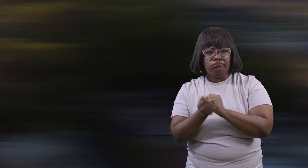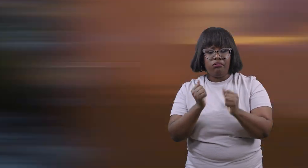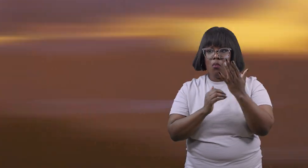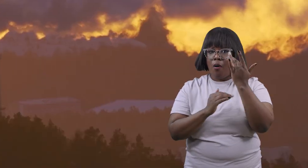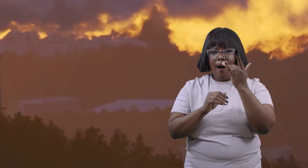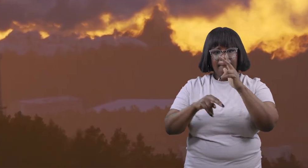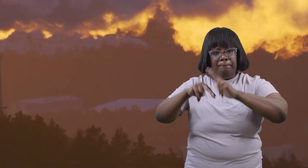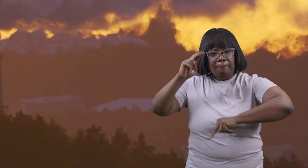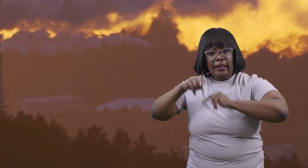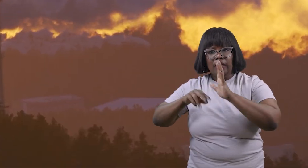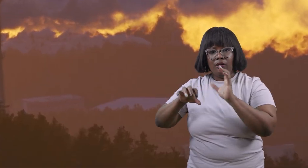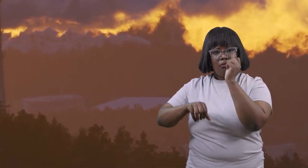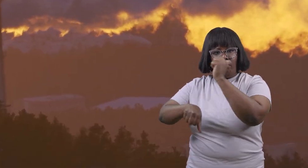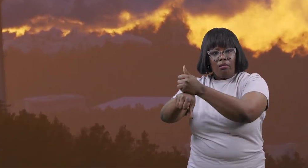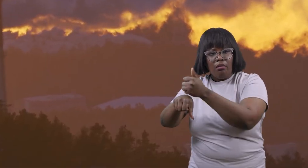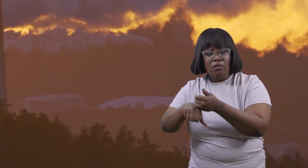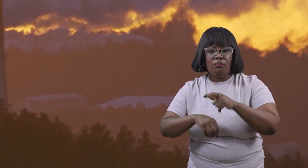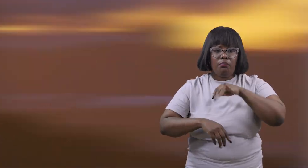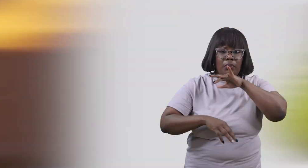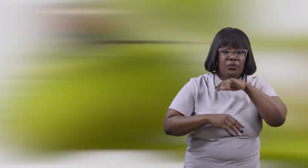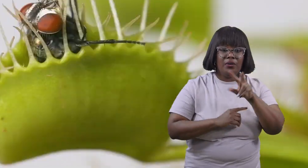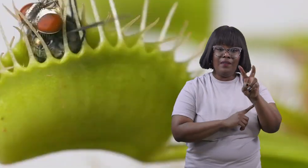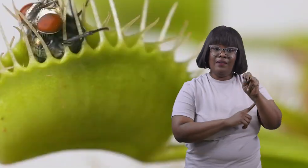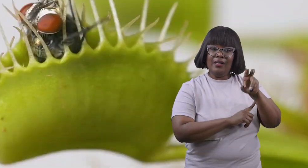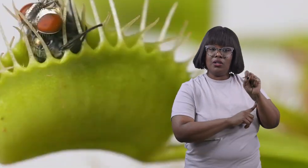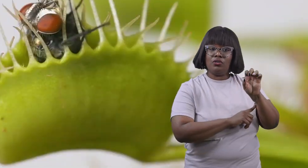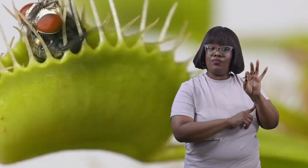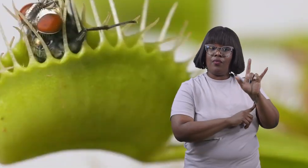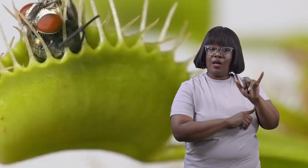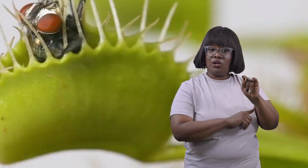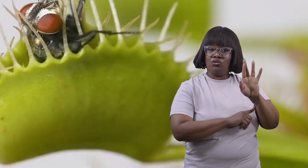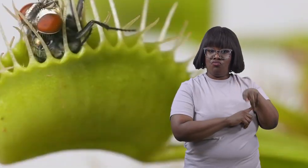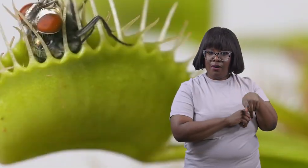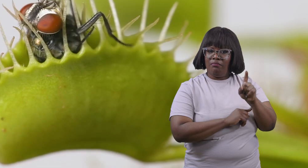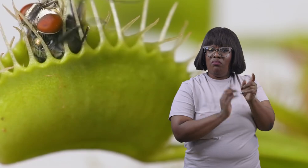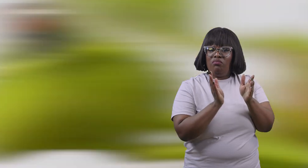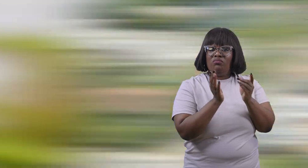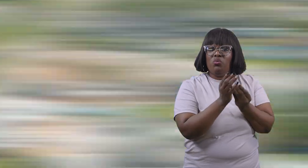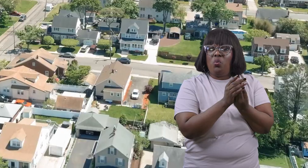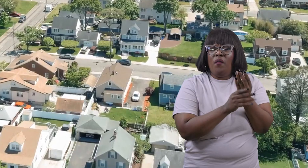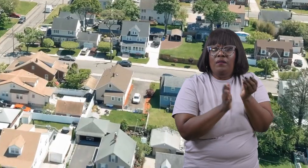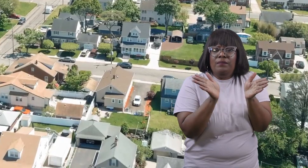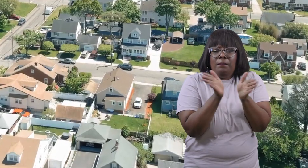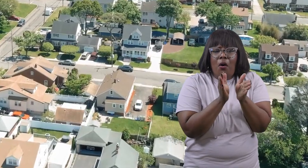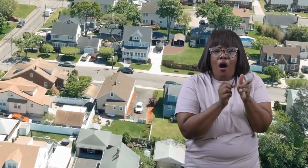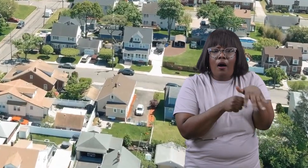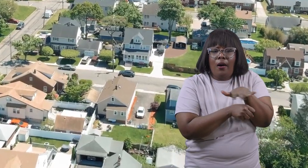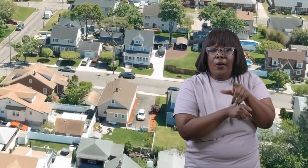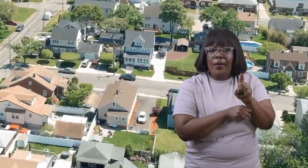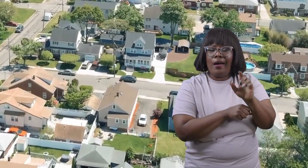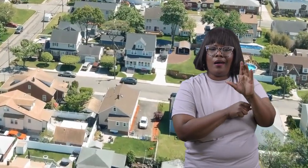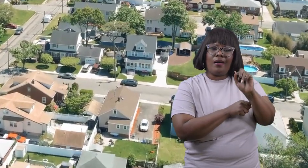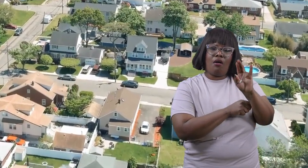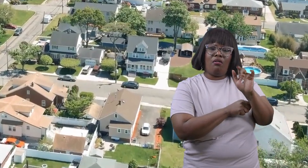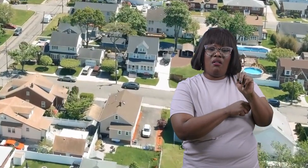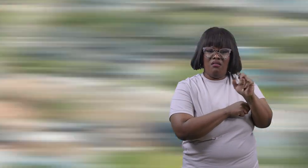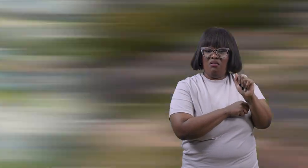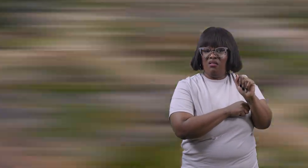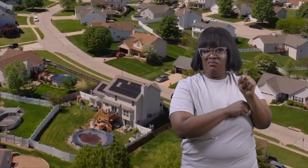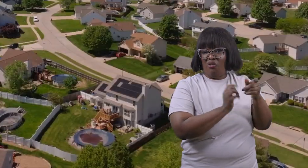buildings and pollution the venus fly trap which only grows in a few places in the carolinas is at risk because its